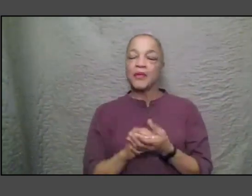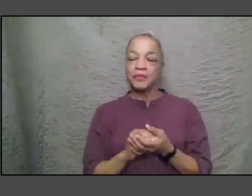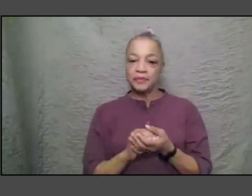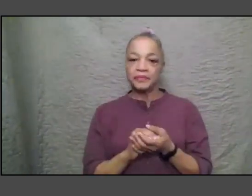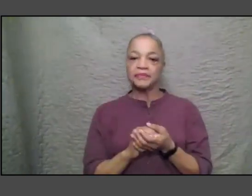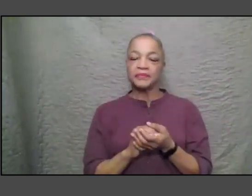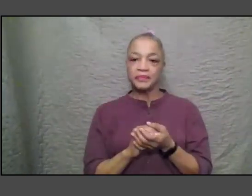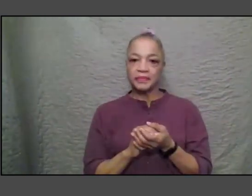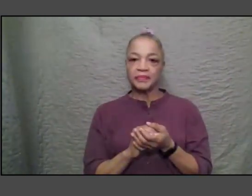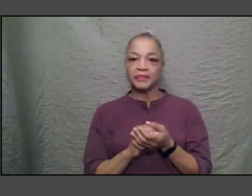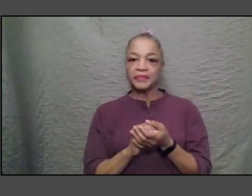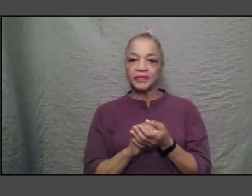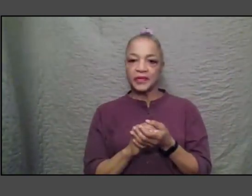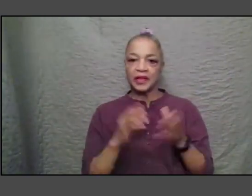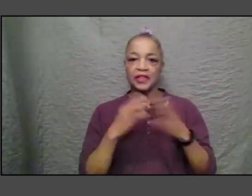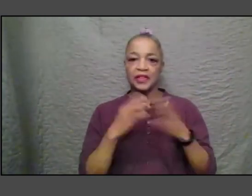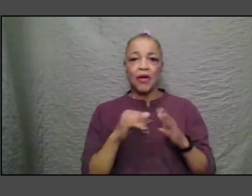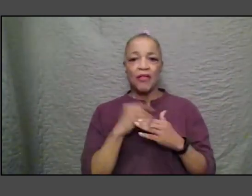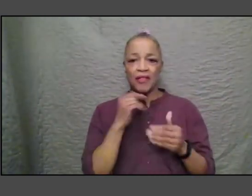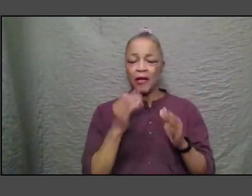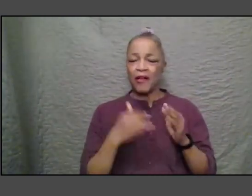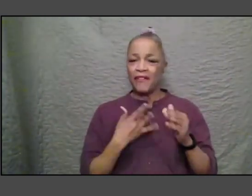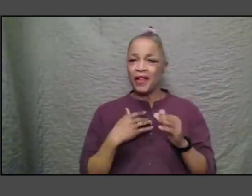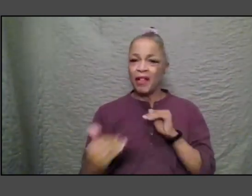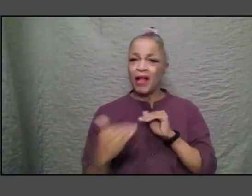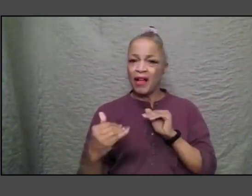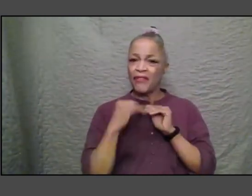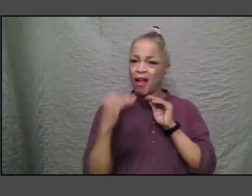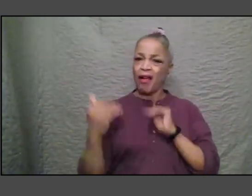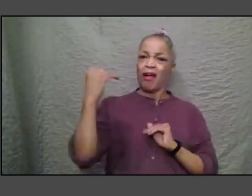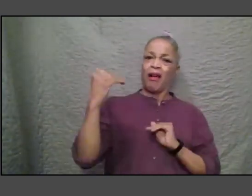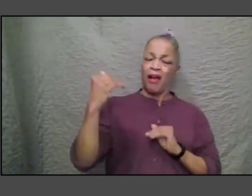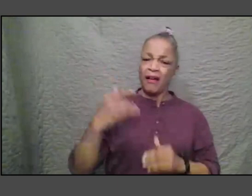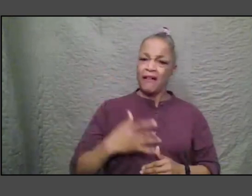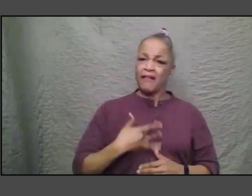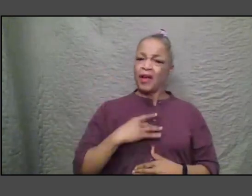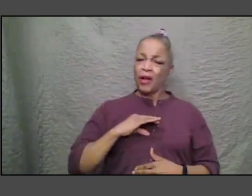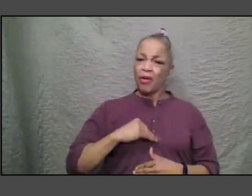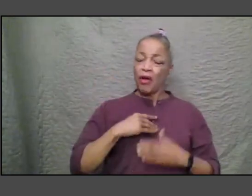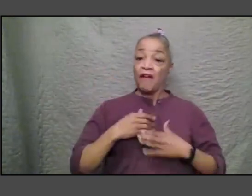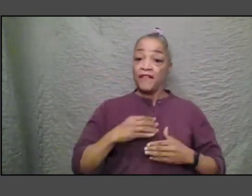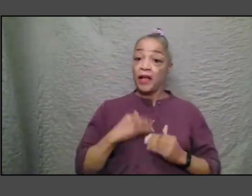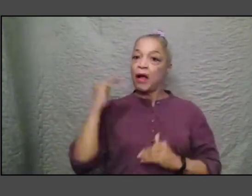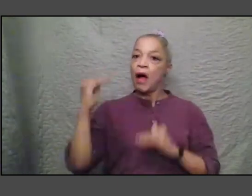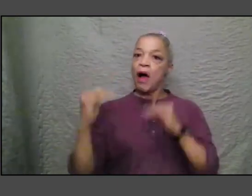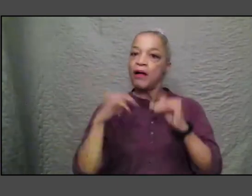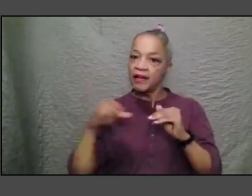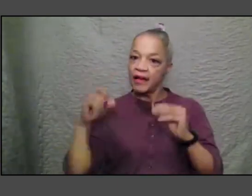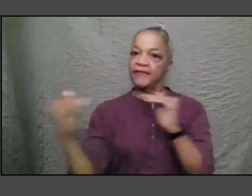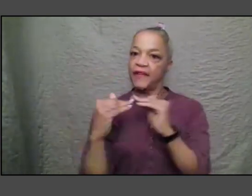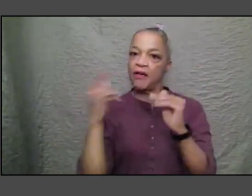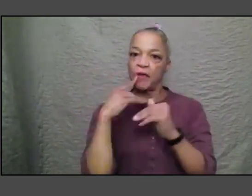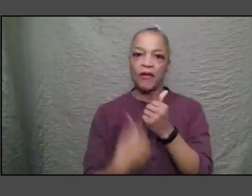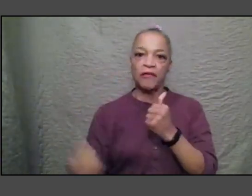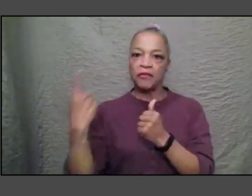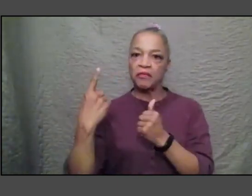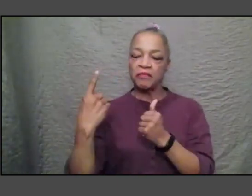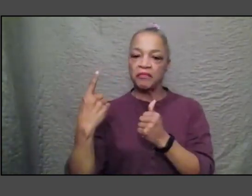unfairly really stimulated in me a sense of fairness for everyone so it really is what is at the heart of sort of my